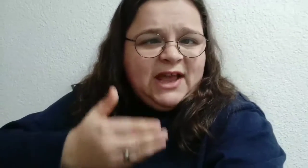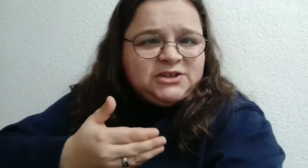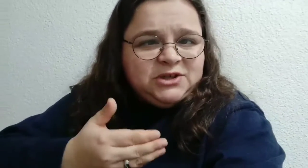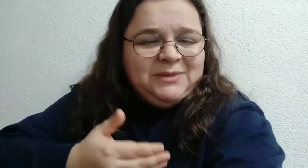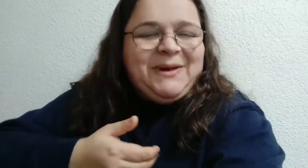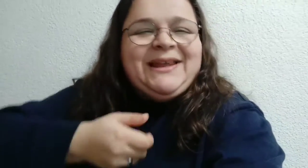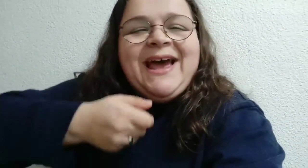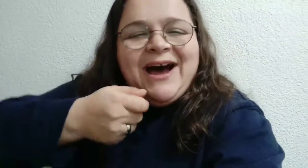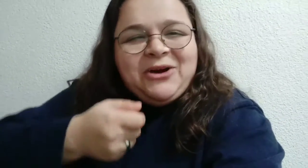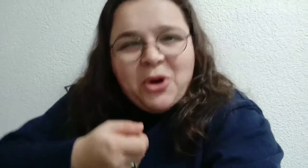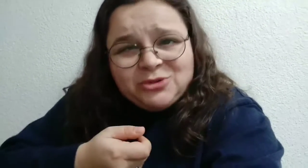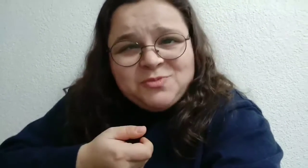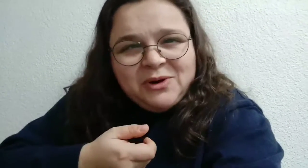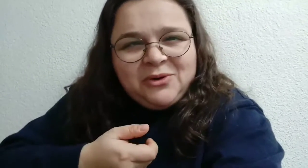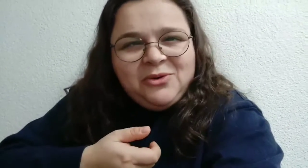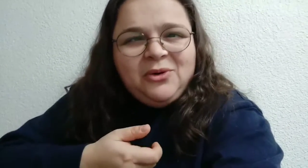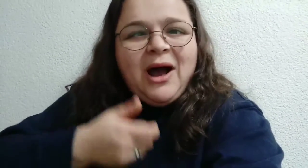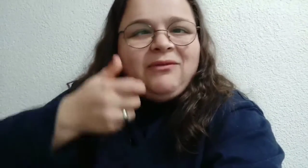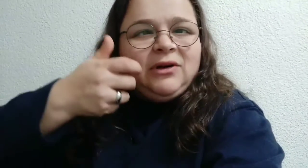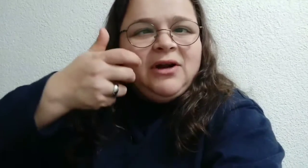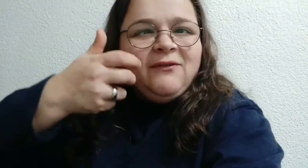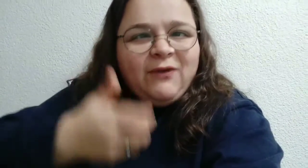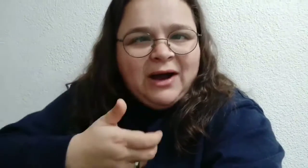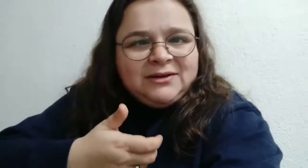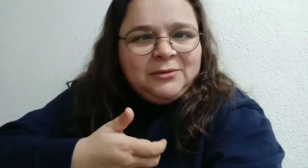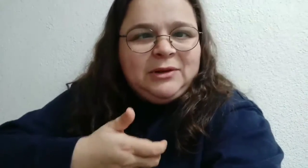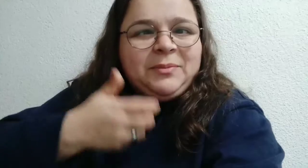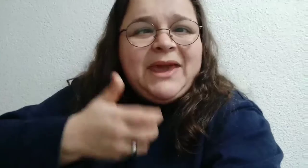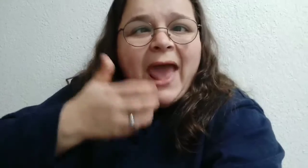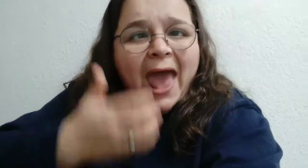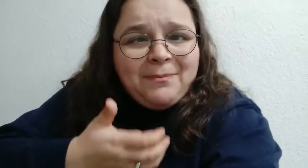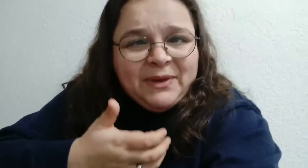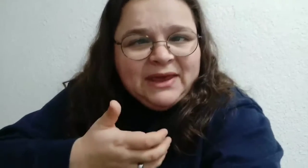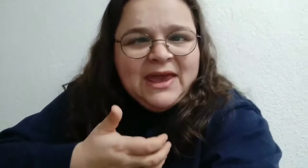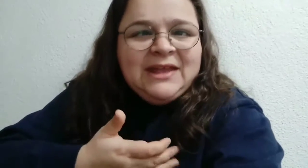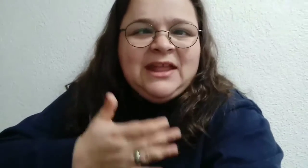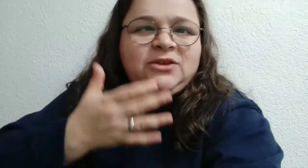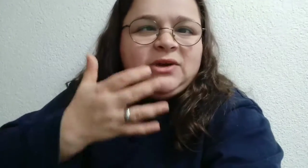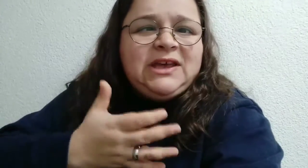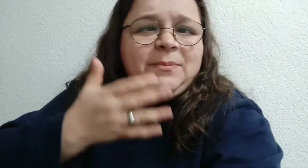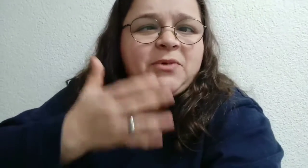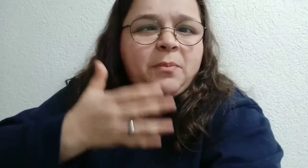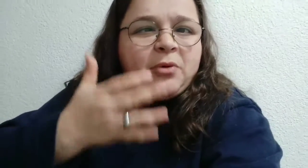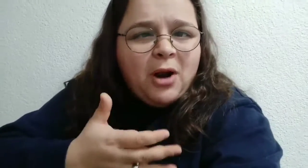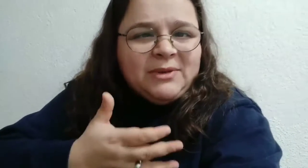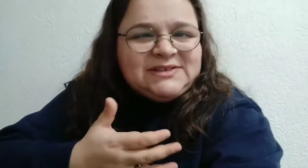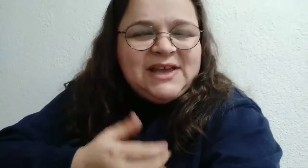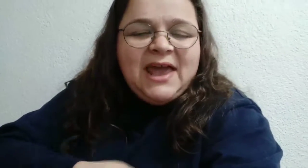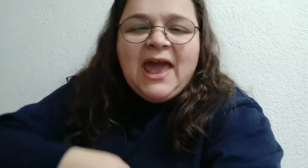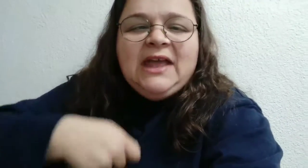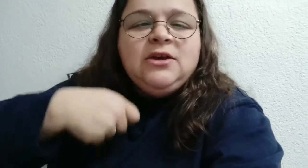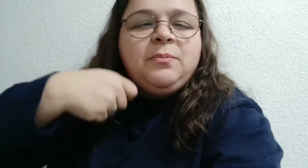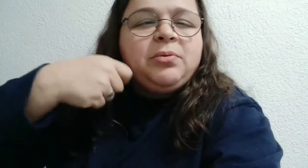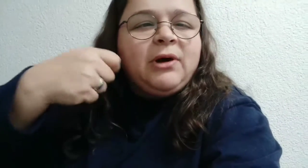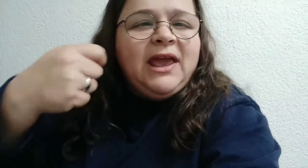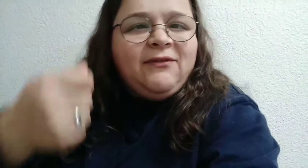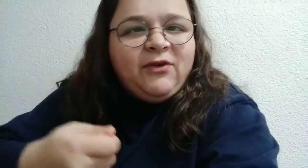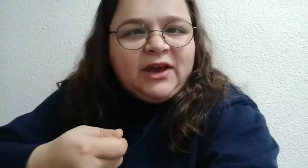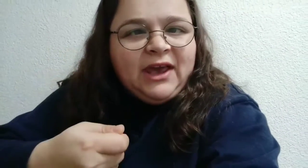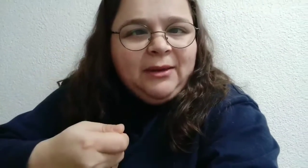financially. But HaKadosh Baruch Hu, our Father, will be happy that you keep your promise, and you pray for